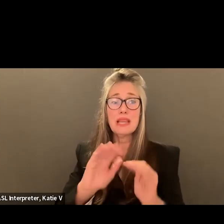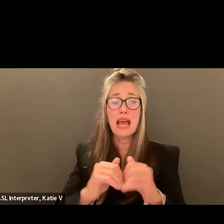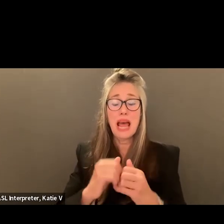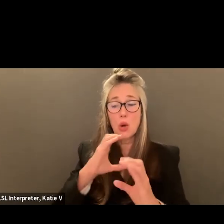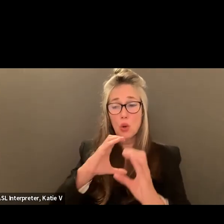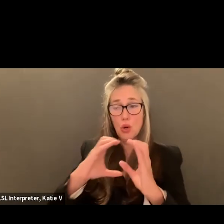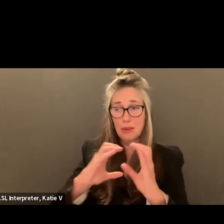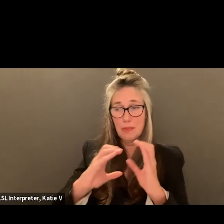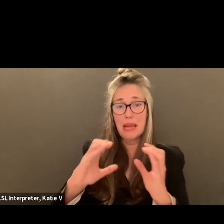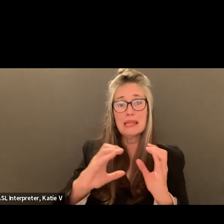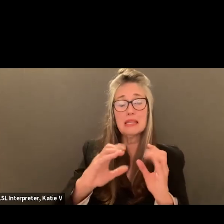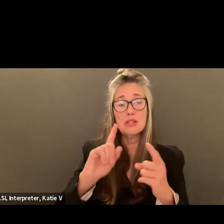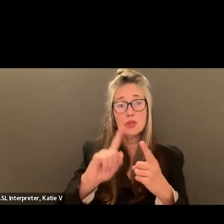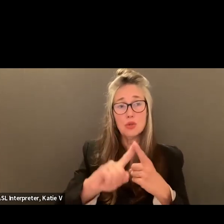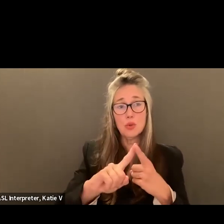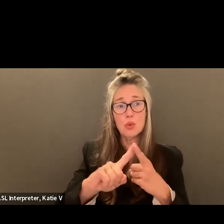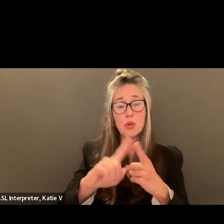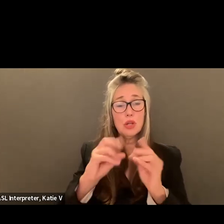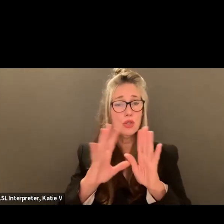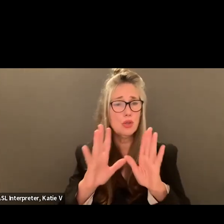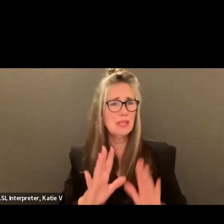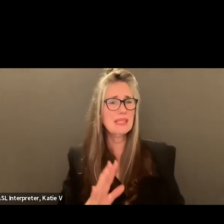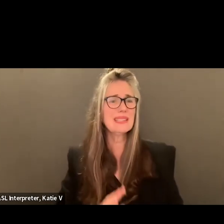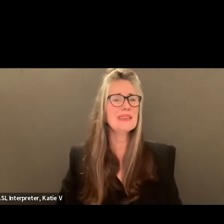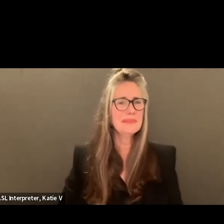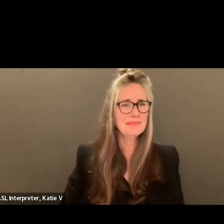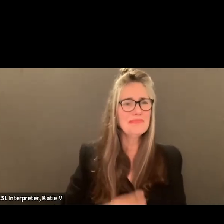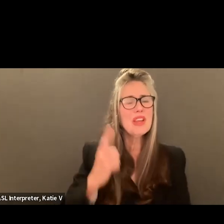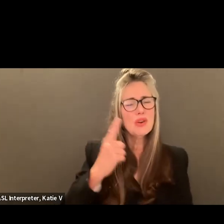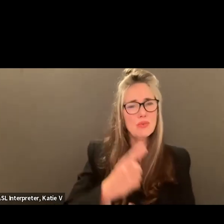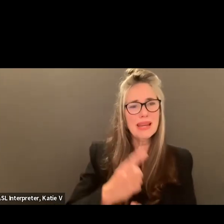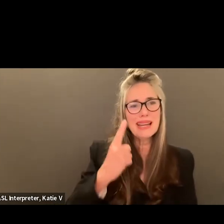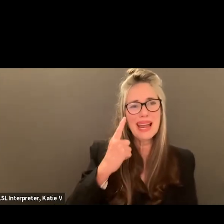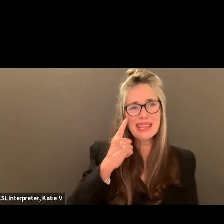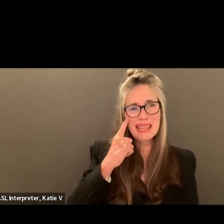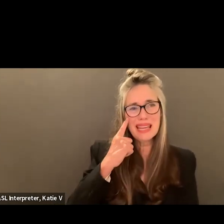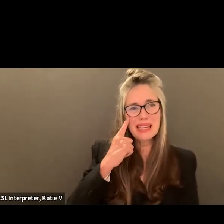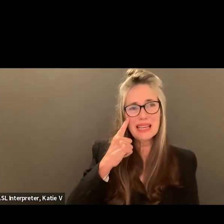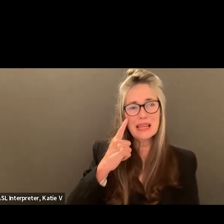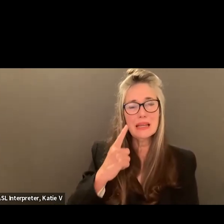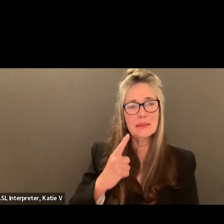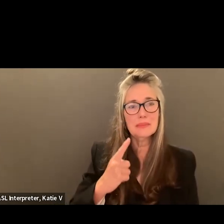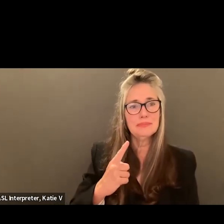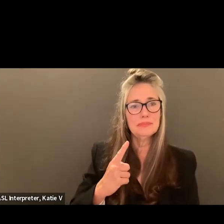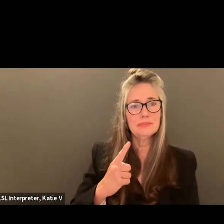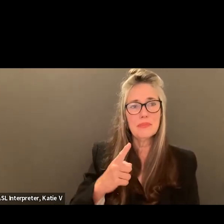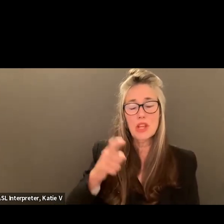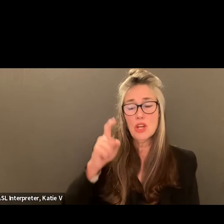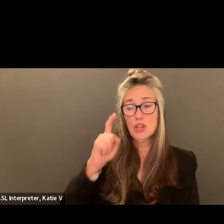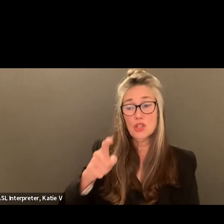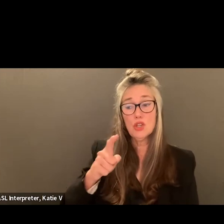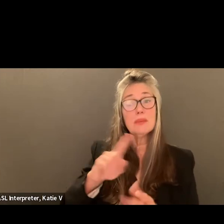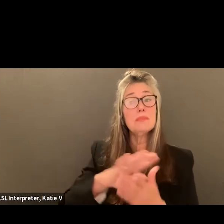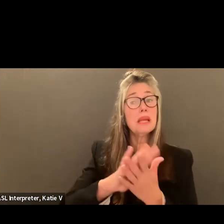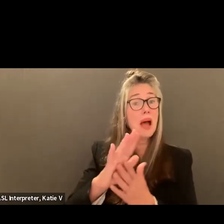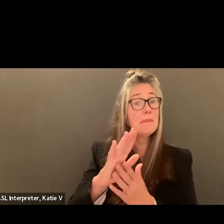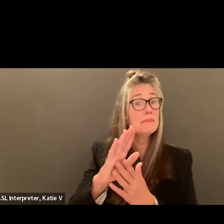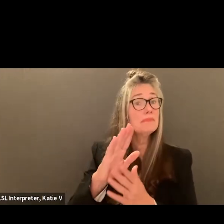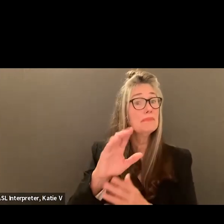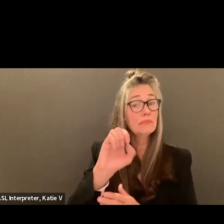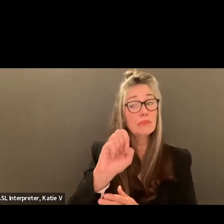do we communicate this back to students? Because I would, I would say that I would, we would treat this as a crisis as well.